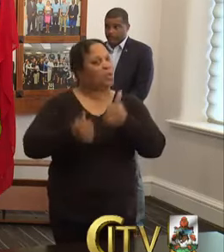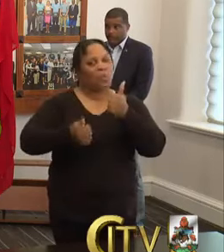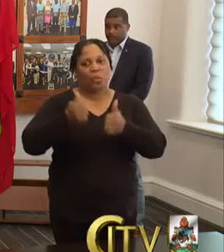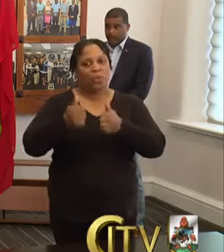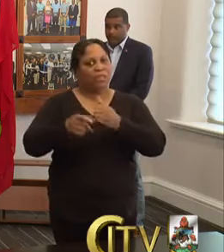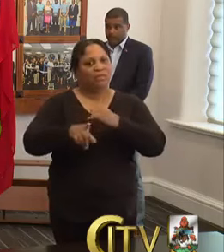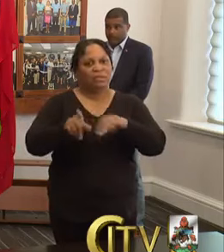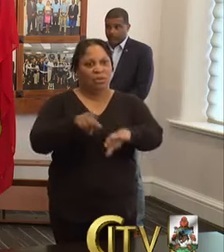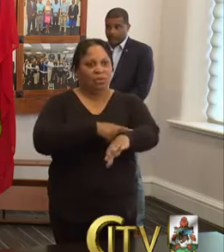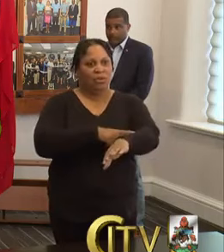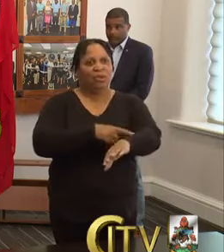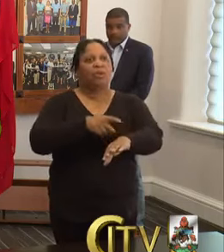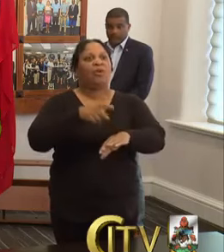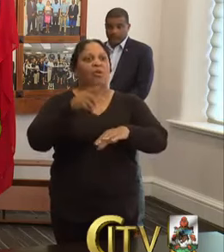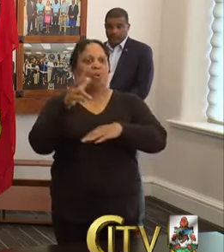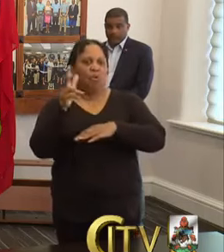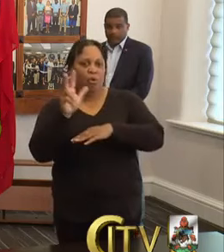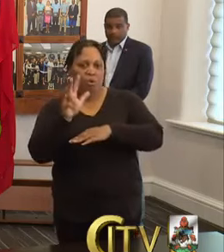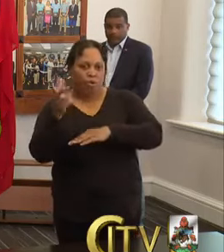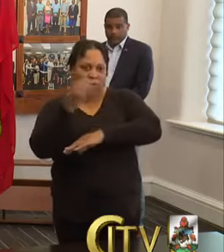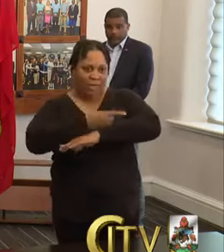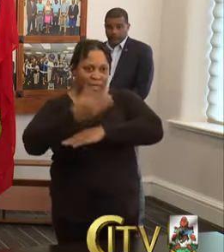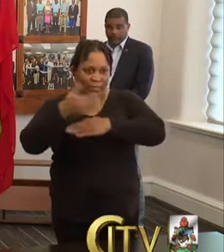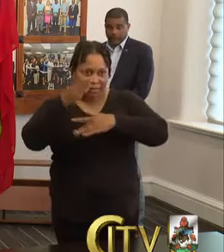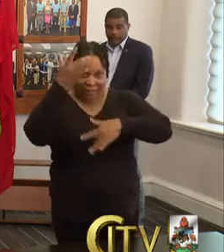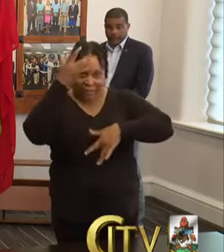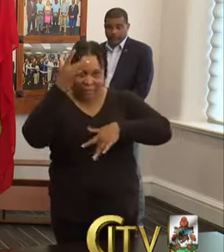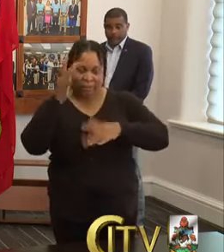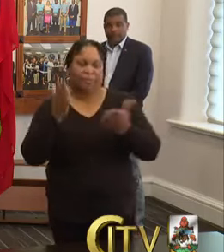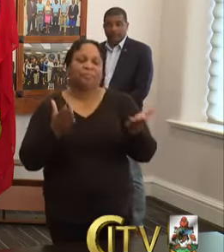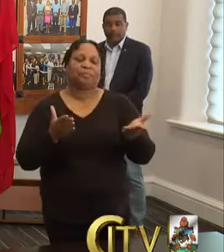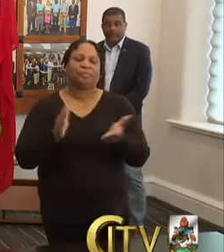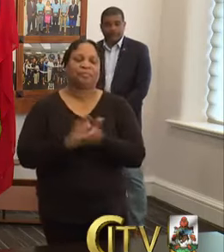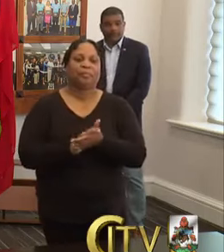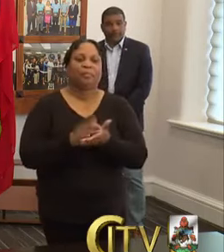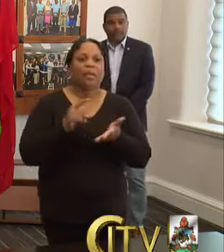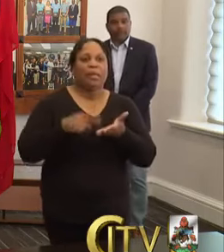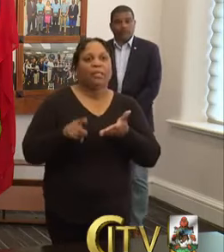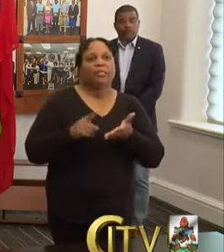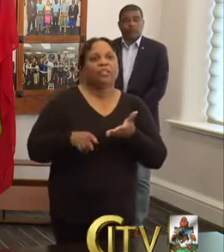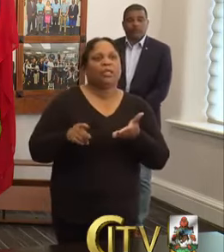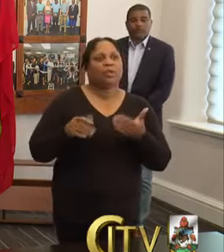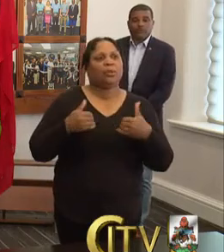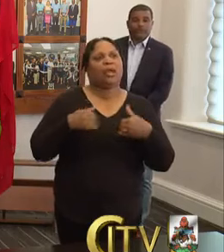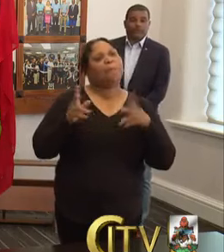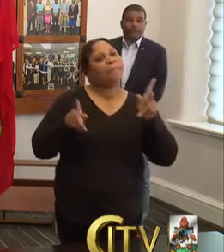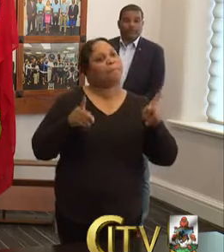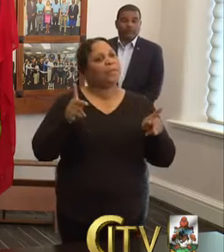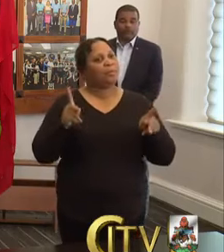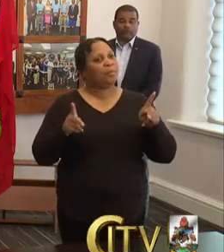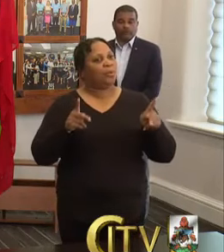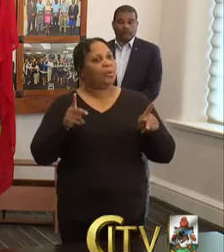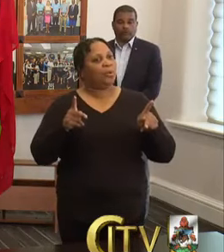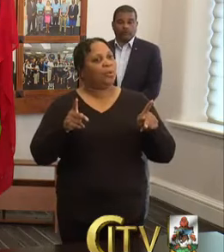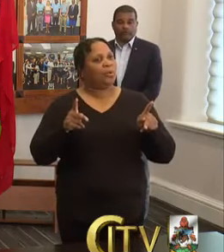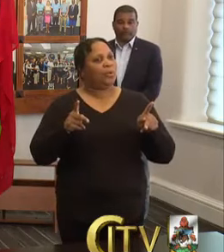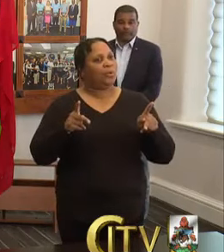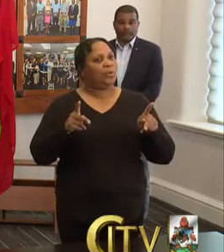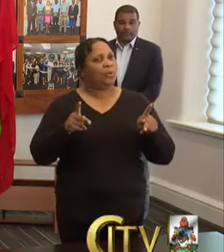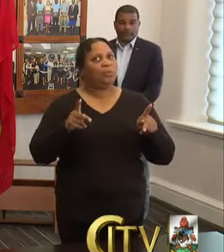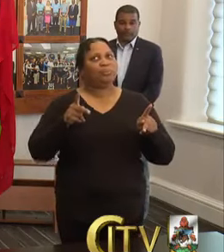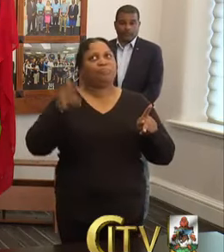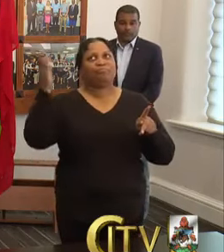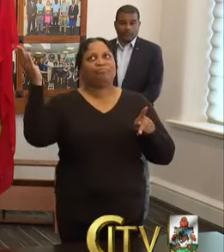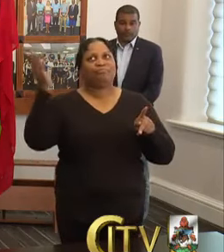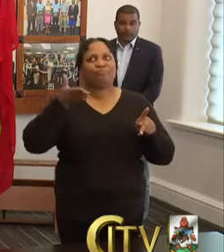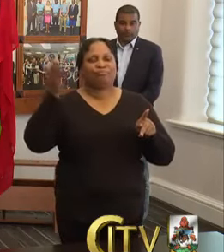or three days past symptoms. Okay. Thank you very much. The, just checking when we had people, uh, repatriated from Canada